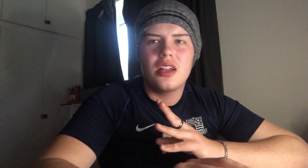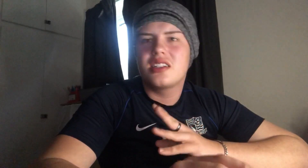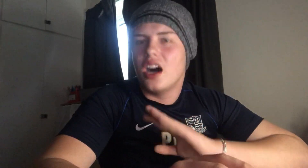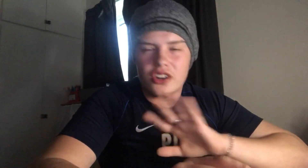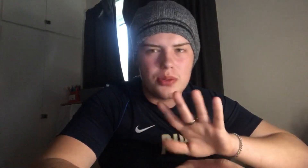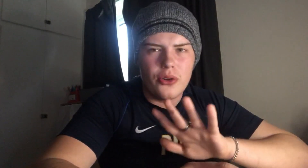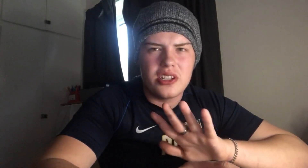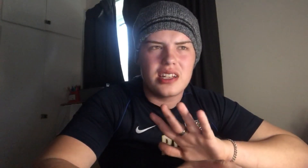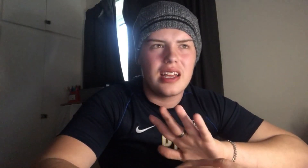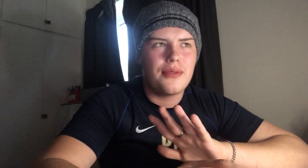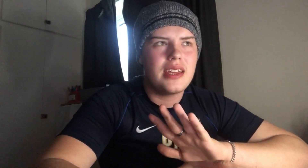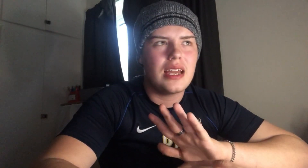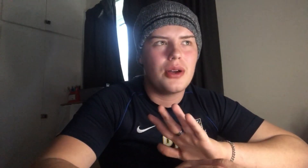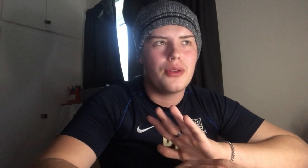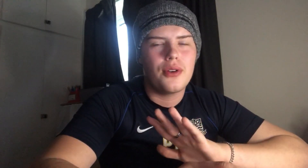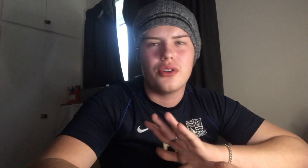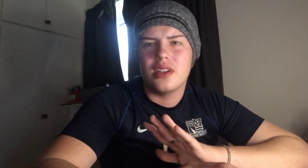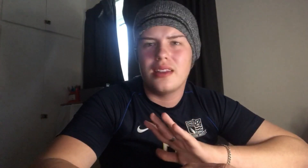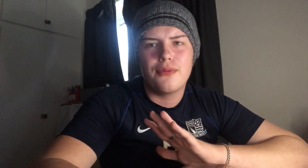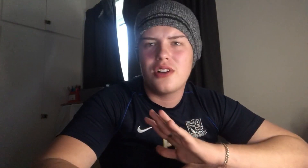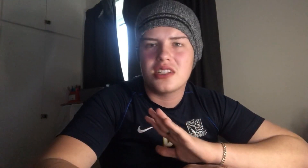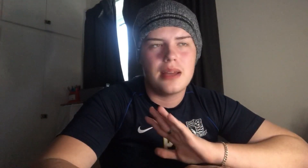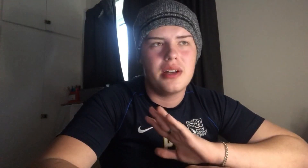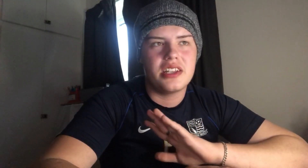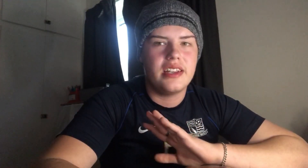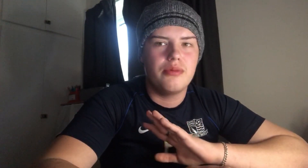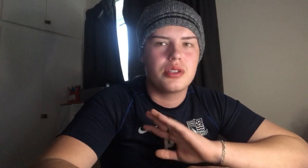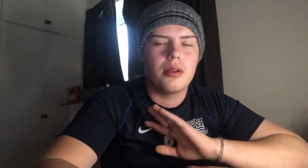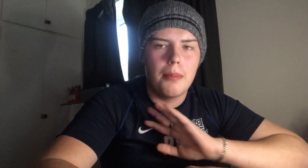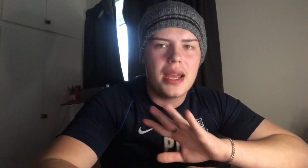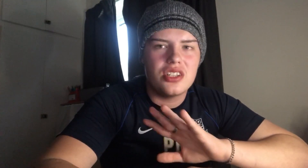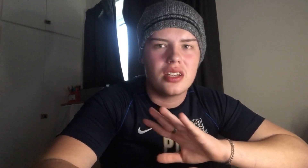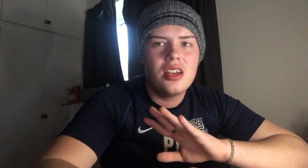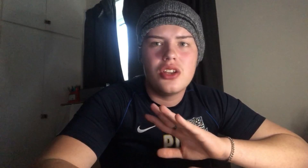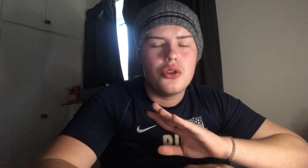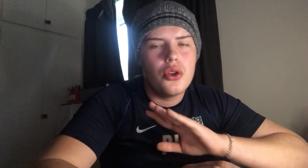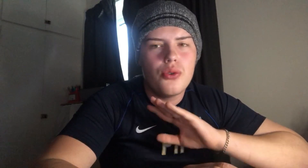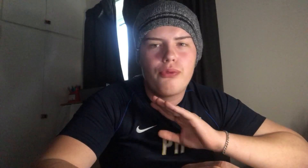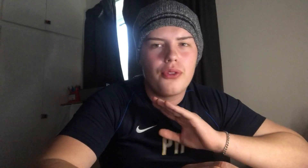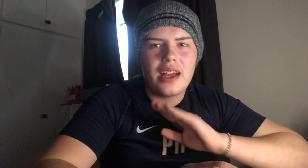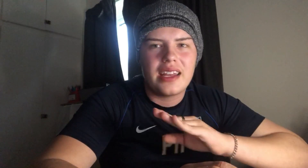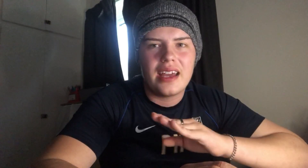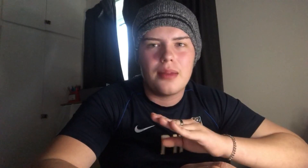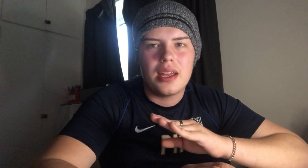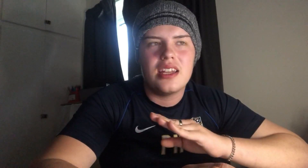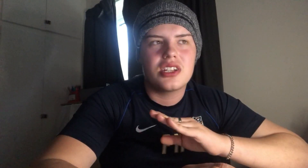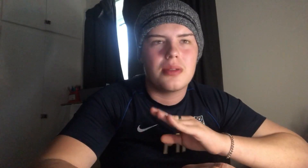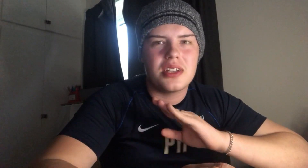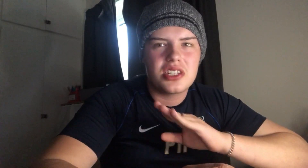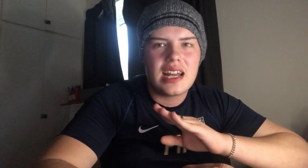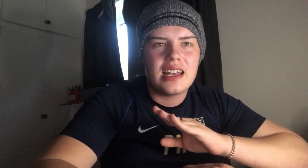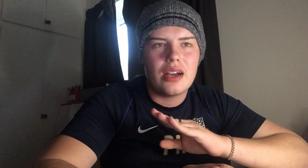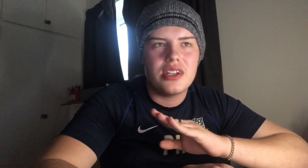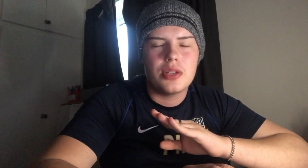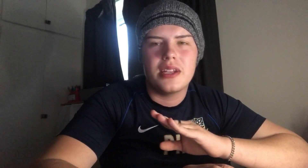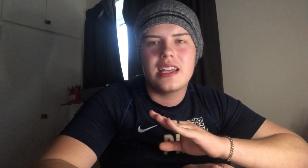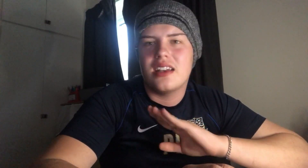untouchable on his day. If he came out on the field in the first 10 minutes, he was amazing. You knew for that game, he is going to be a standout. He's going to be getting